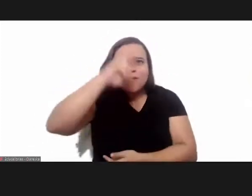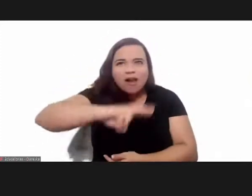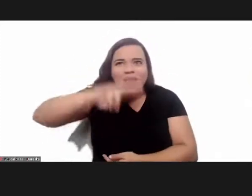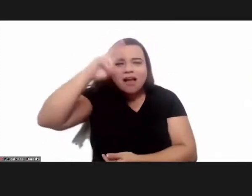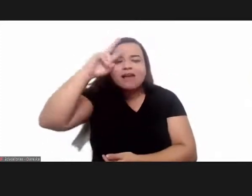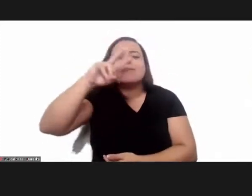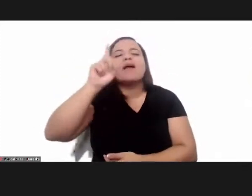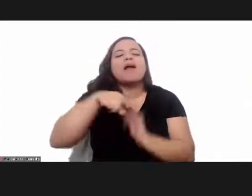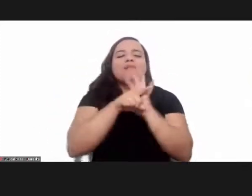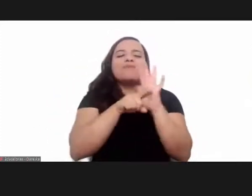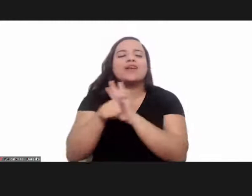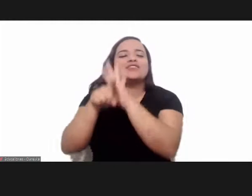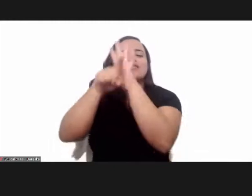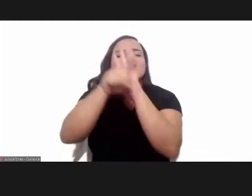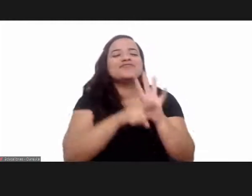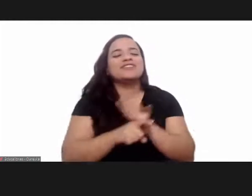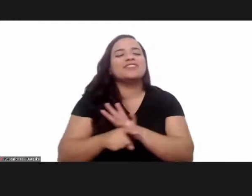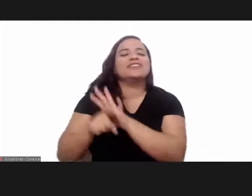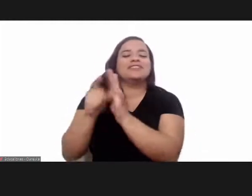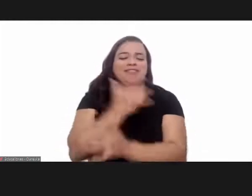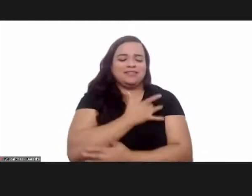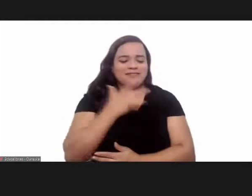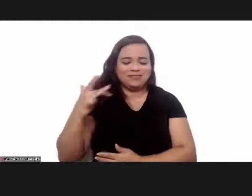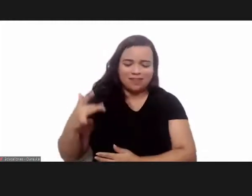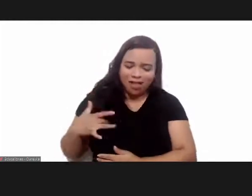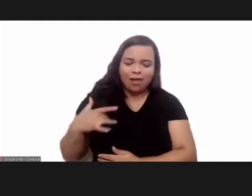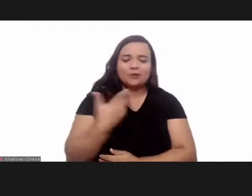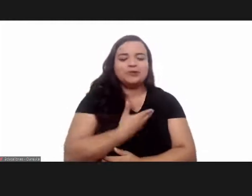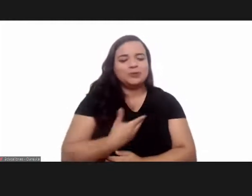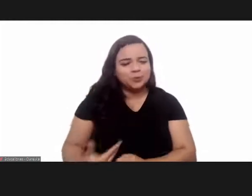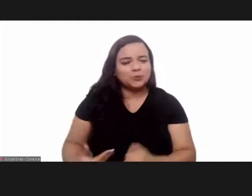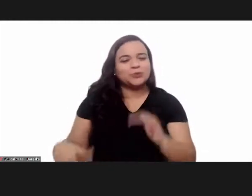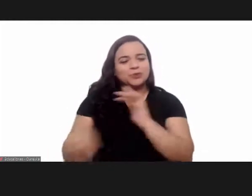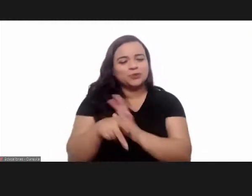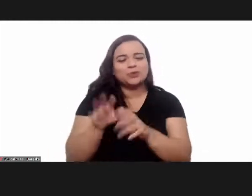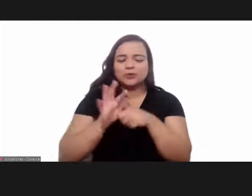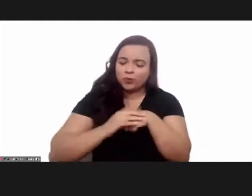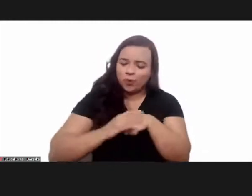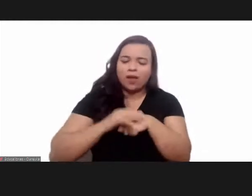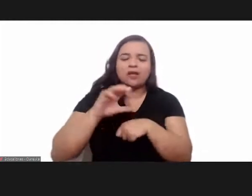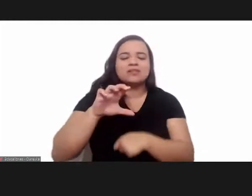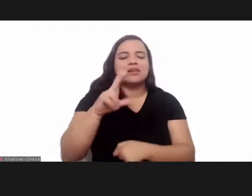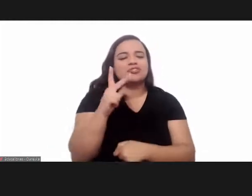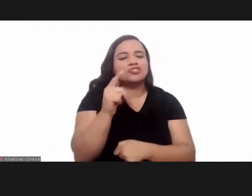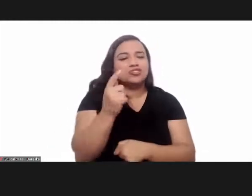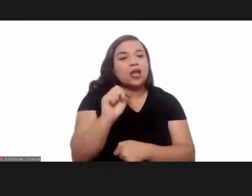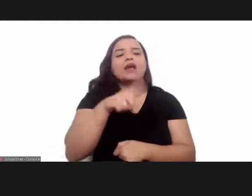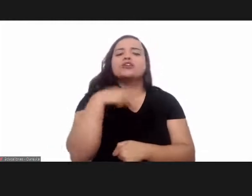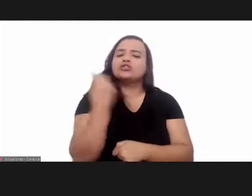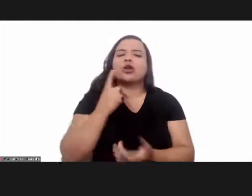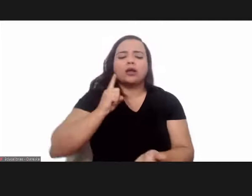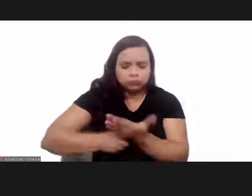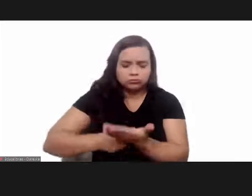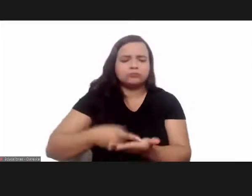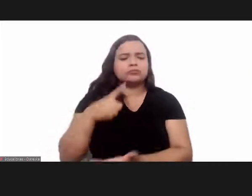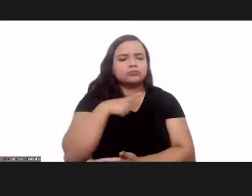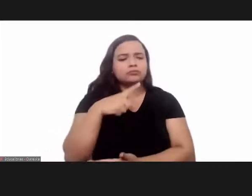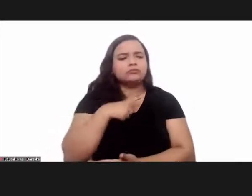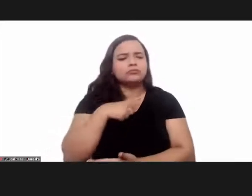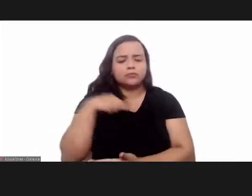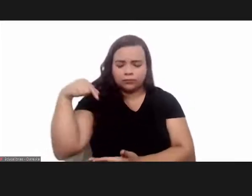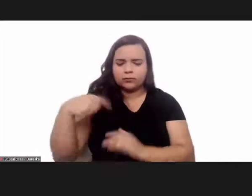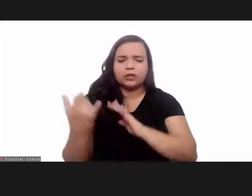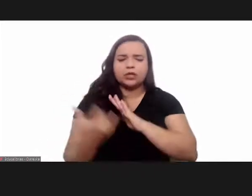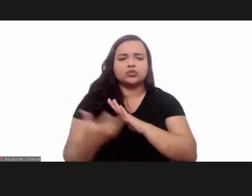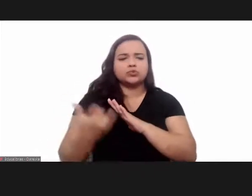tradition which is a tradition in public health work and research in chagas disease we have a commitment